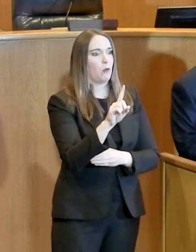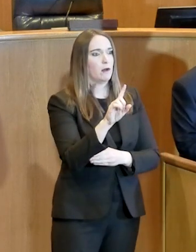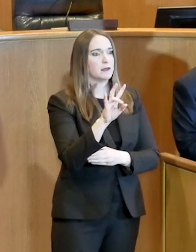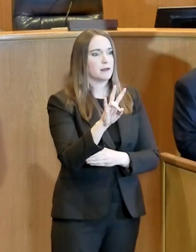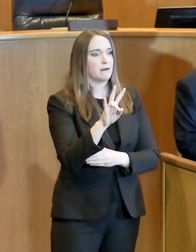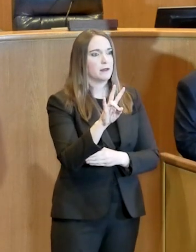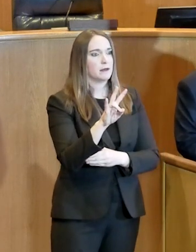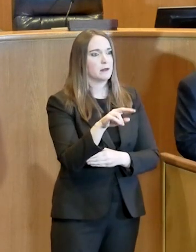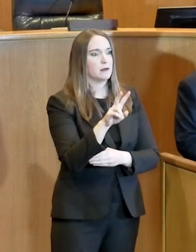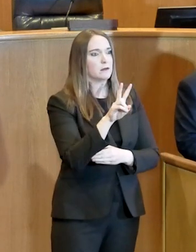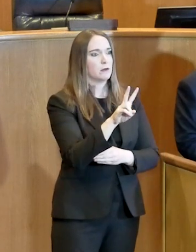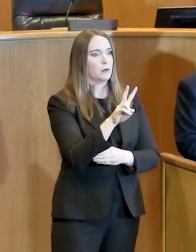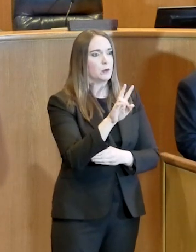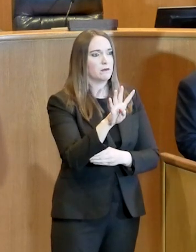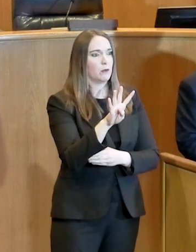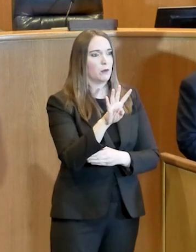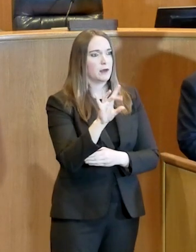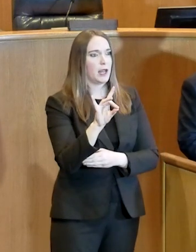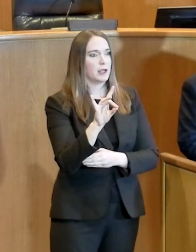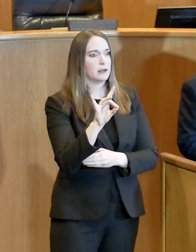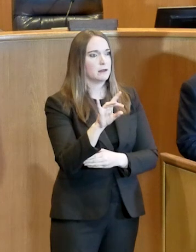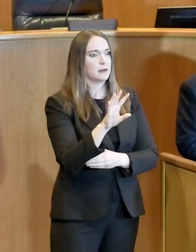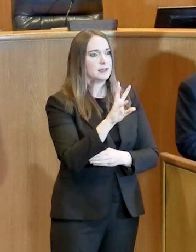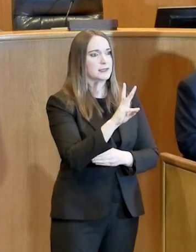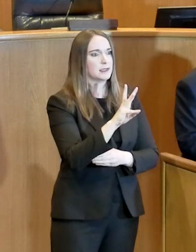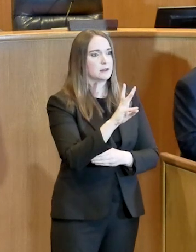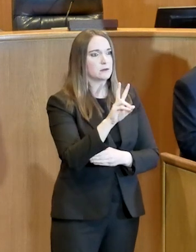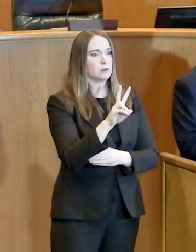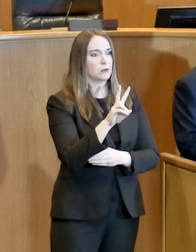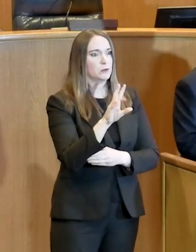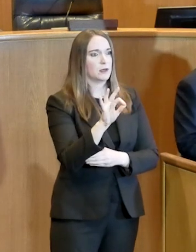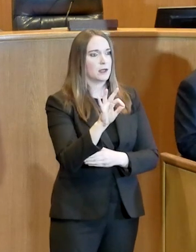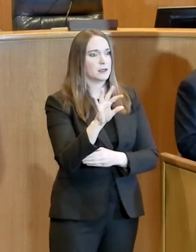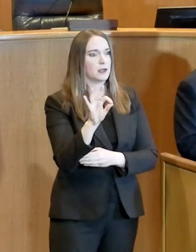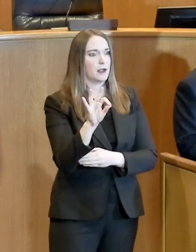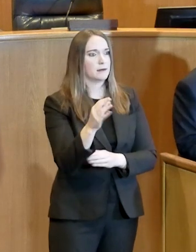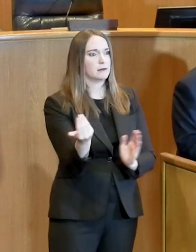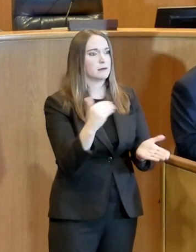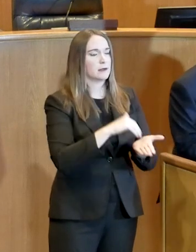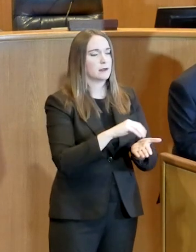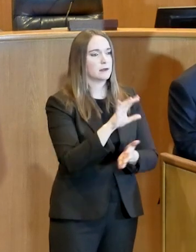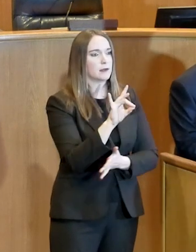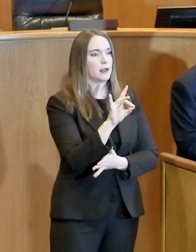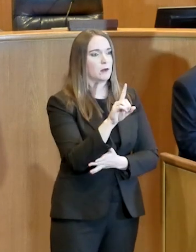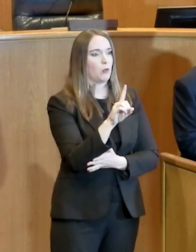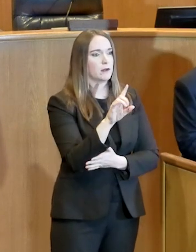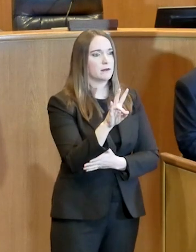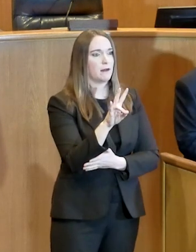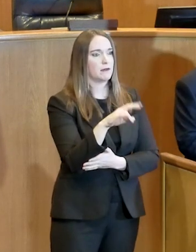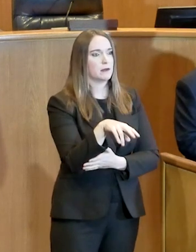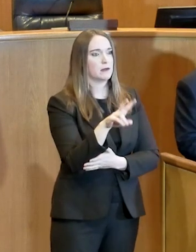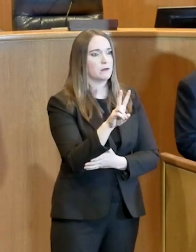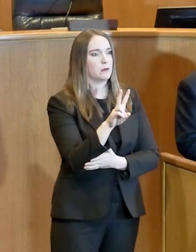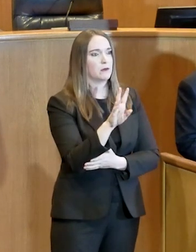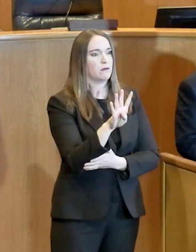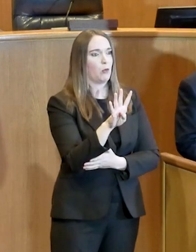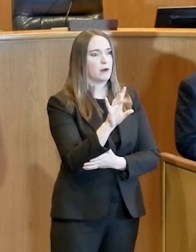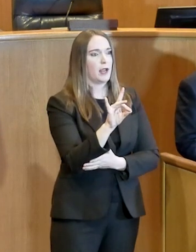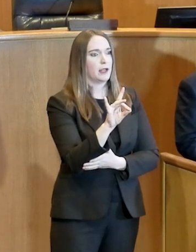-248-6299. That's 817-248